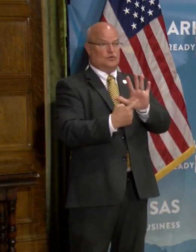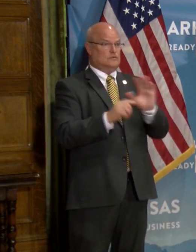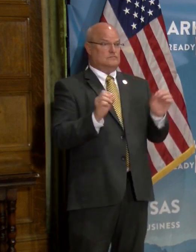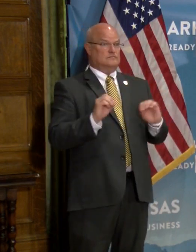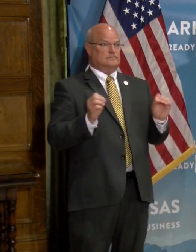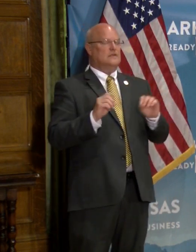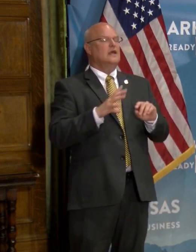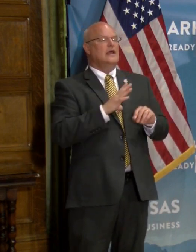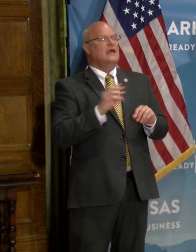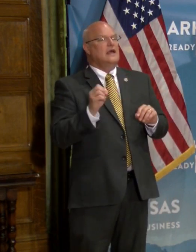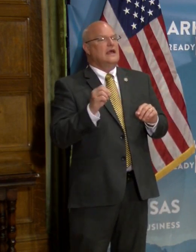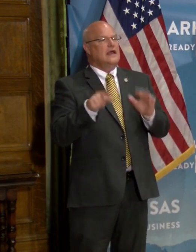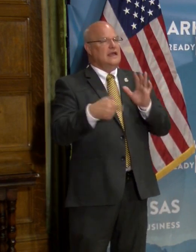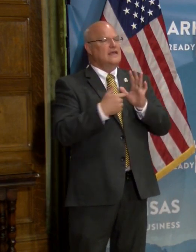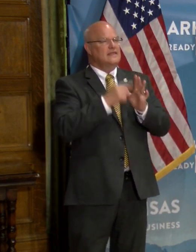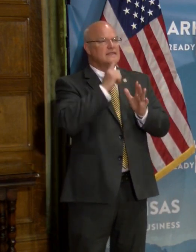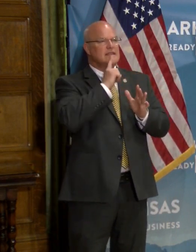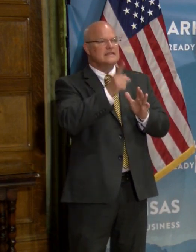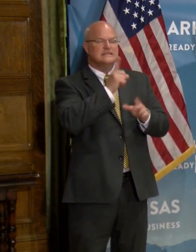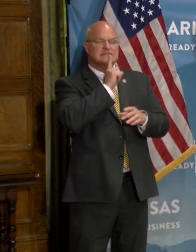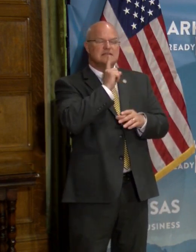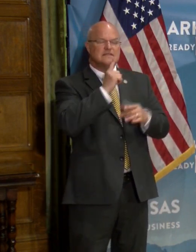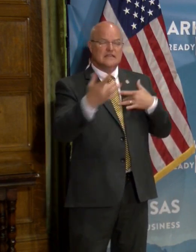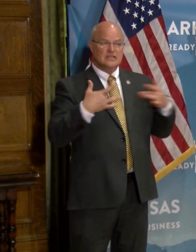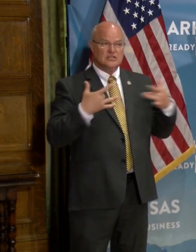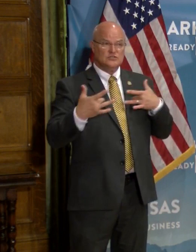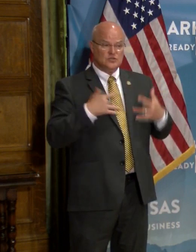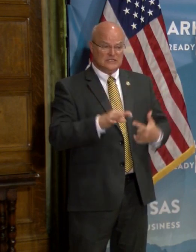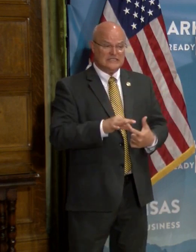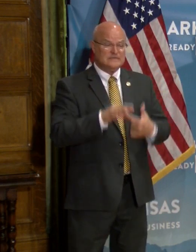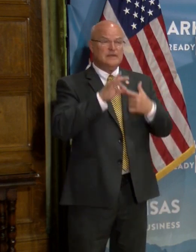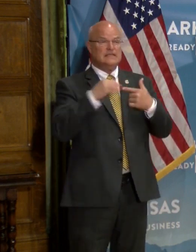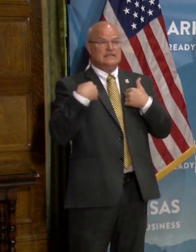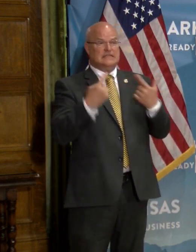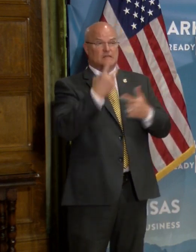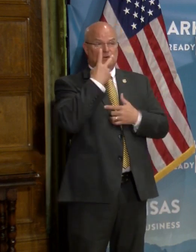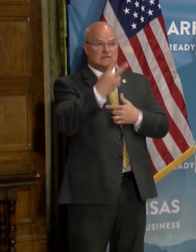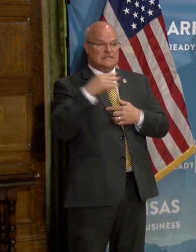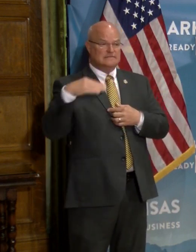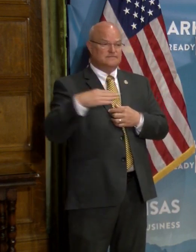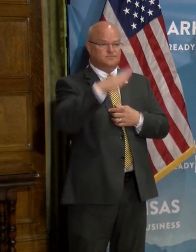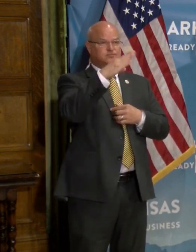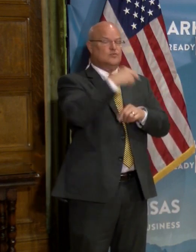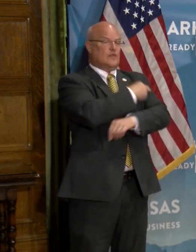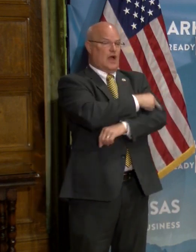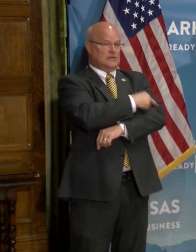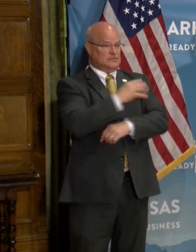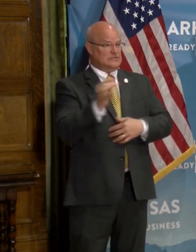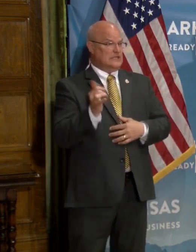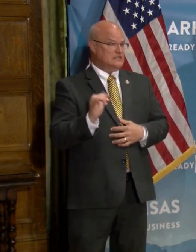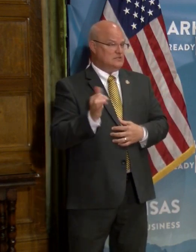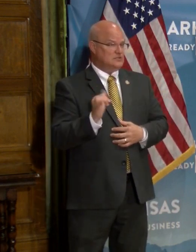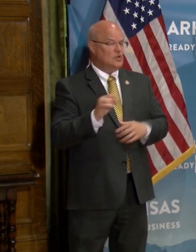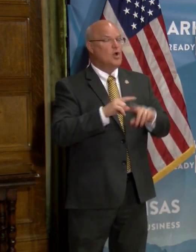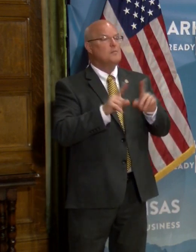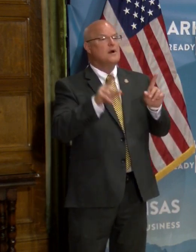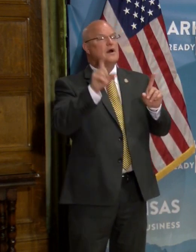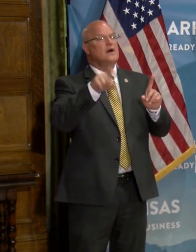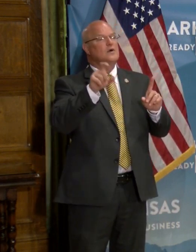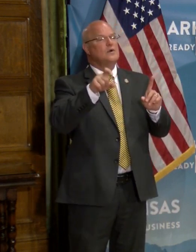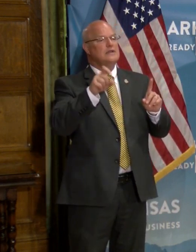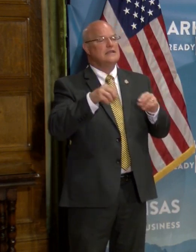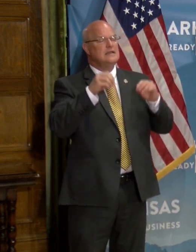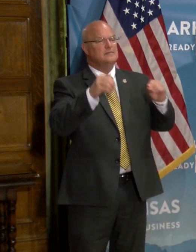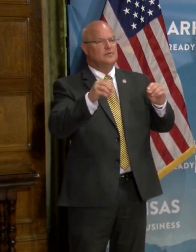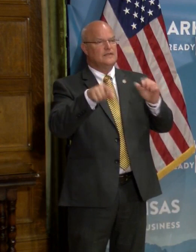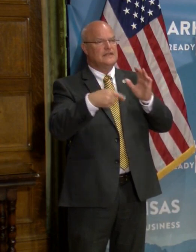Um, uh, and, uh, this is a definitely a concern, especially since we're seeing an uptick in our hospitalizations, but we need to, uh,